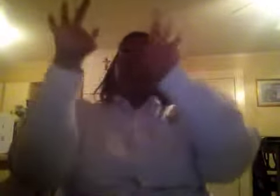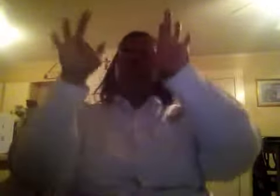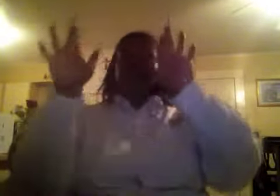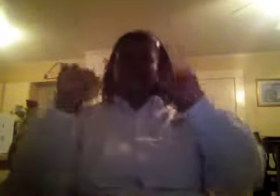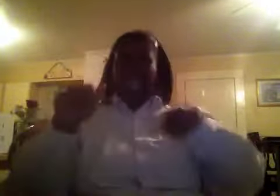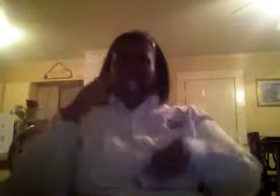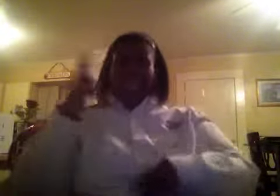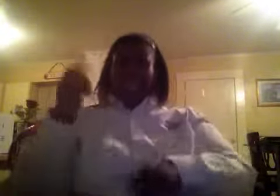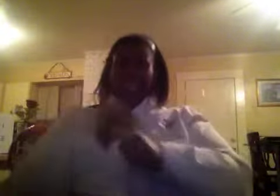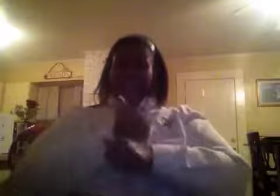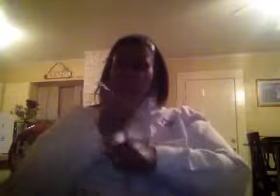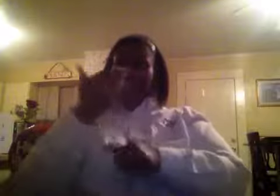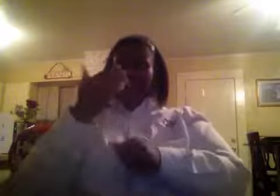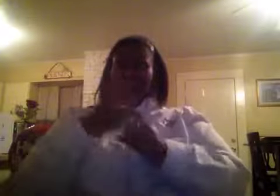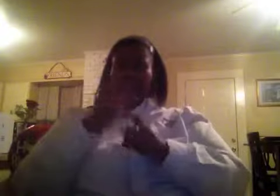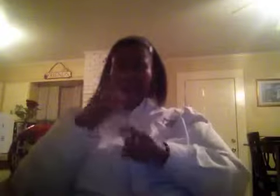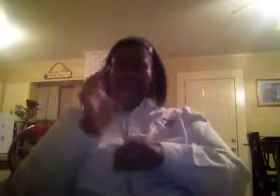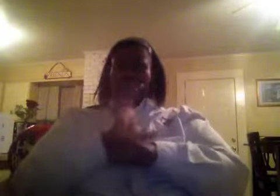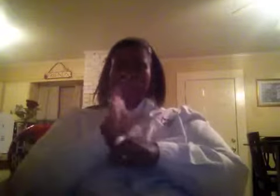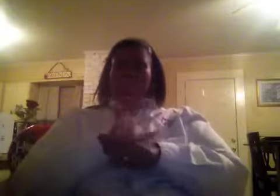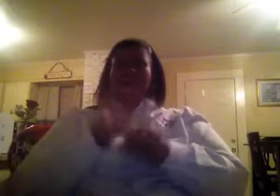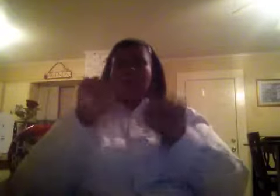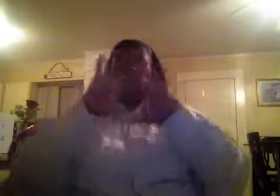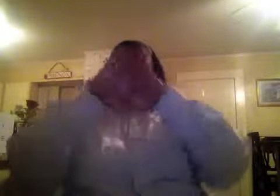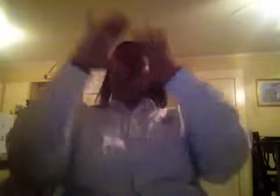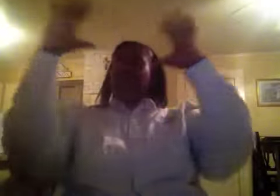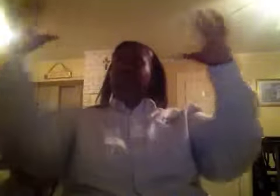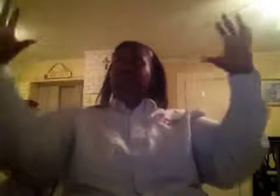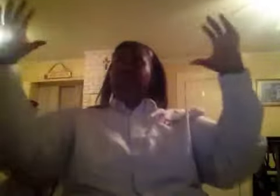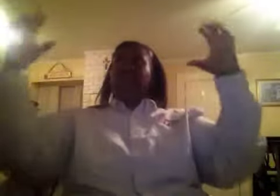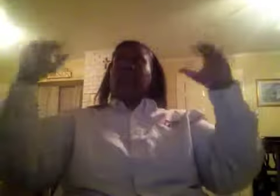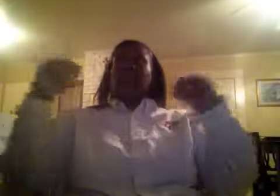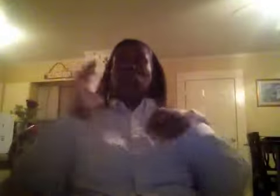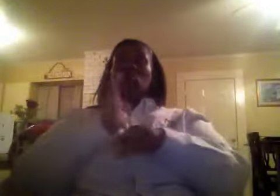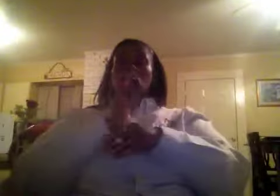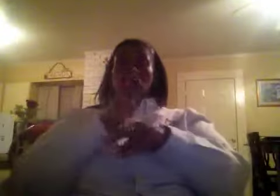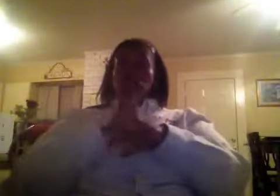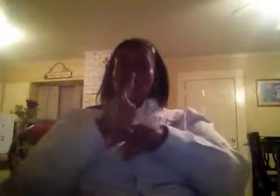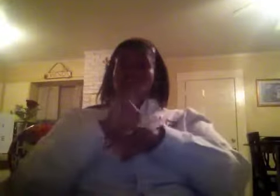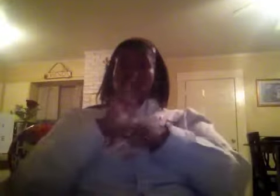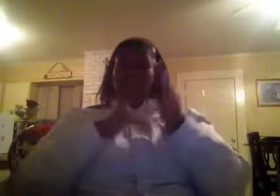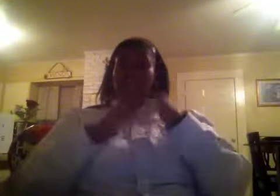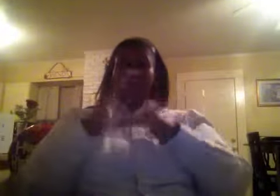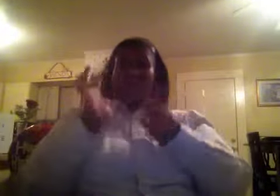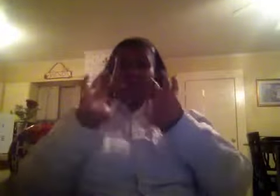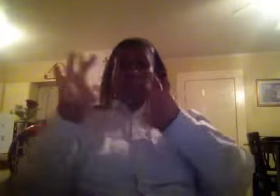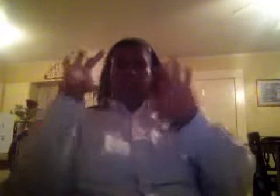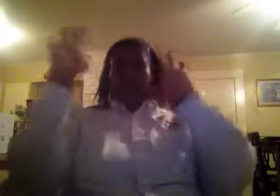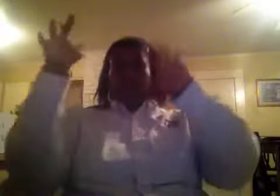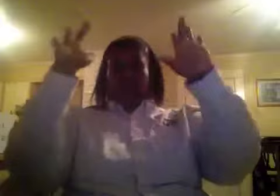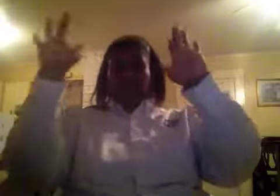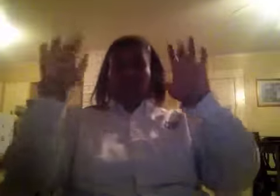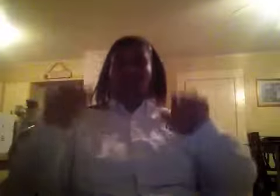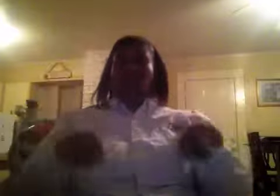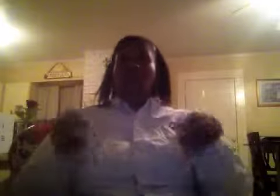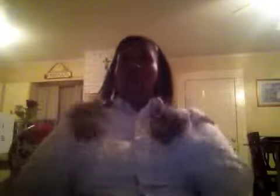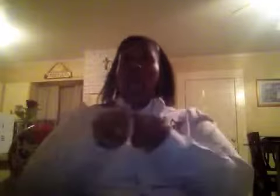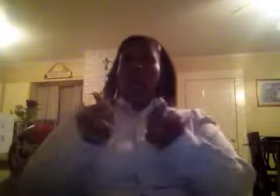everyday situations. At a market, sensors and computer chips placed